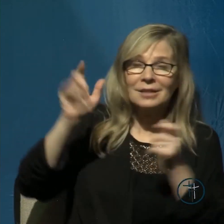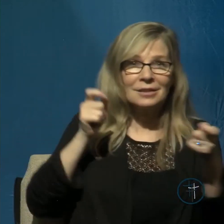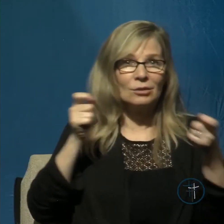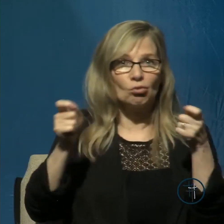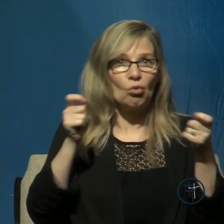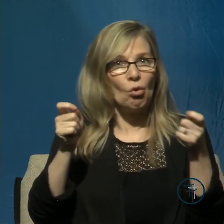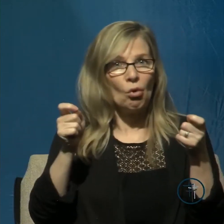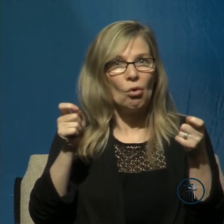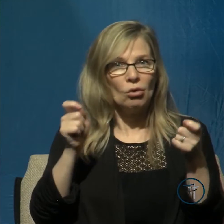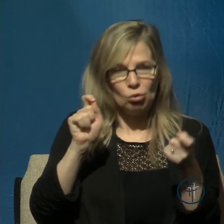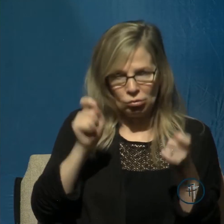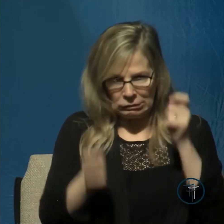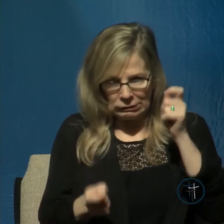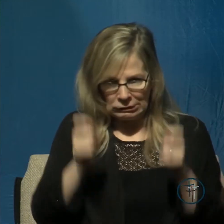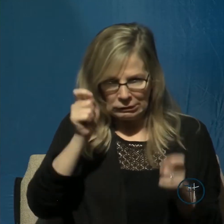-like in terms of character